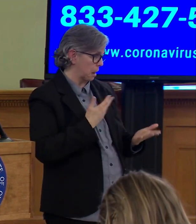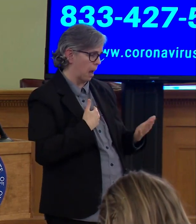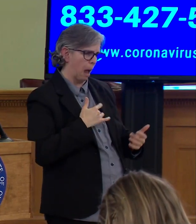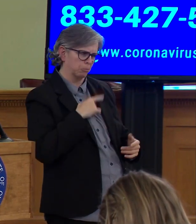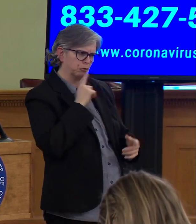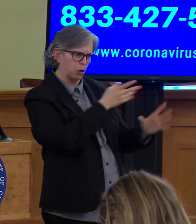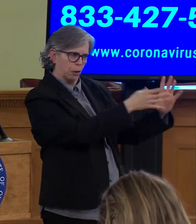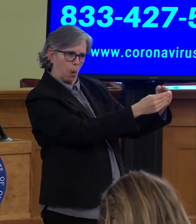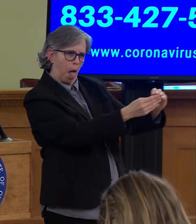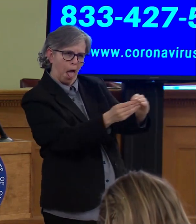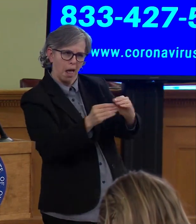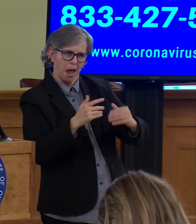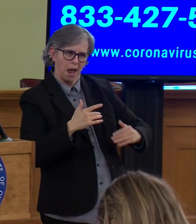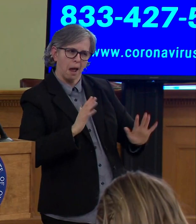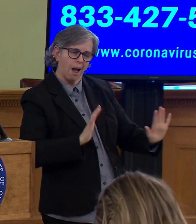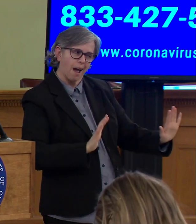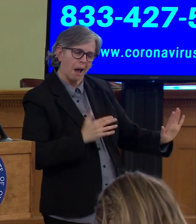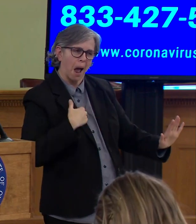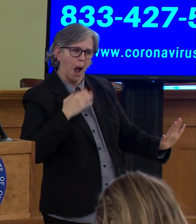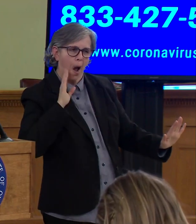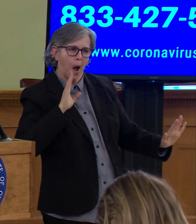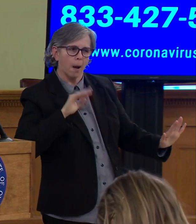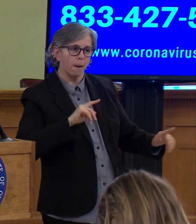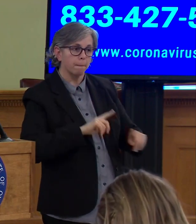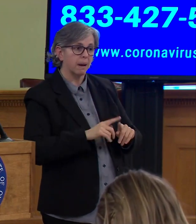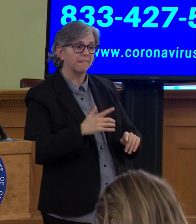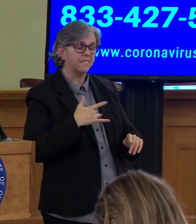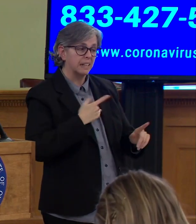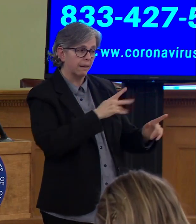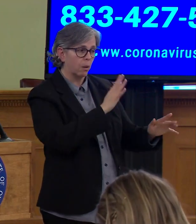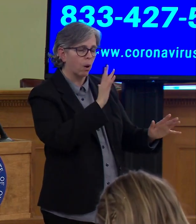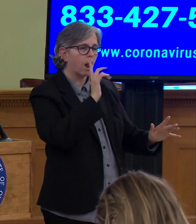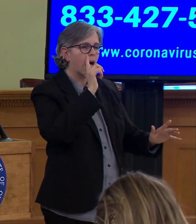we're going to be glad we did this.